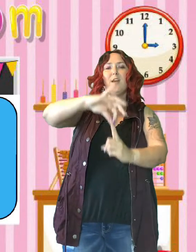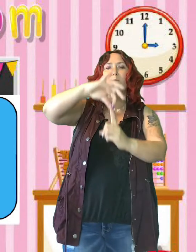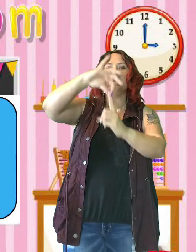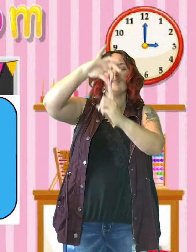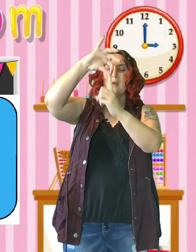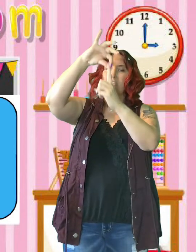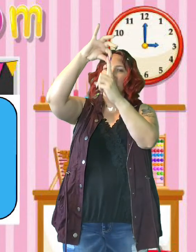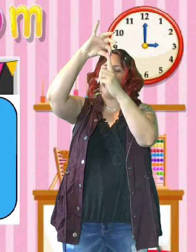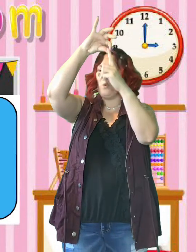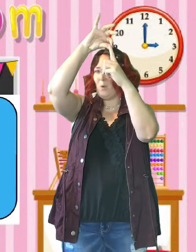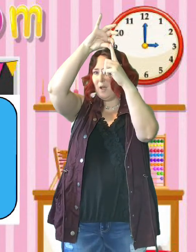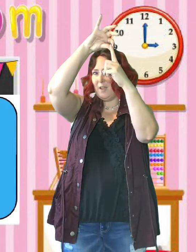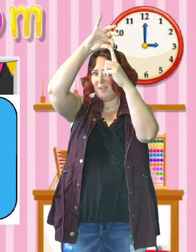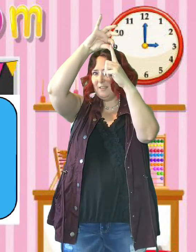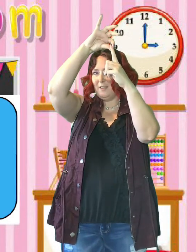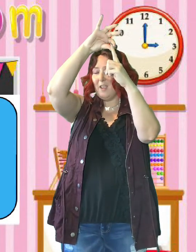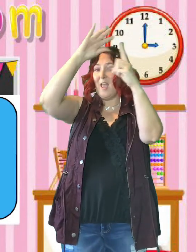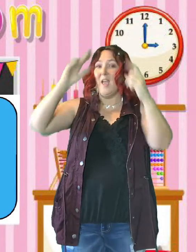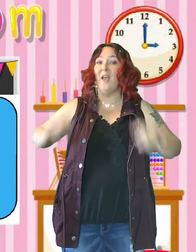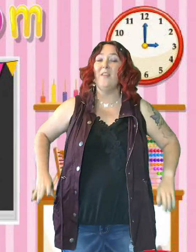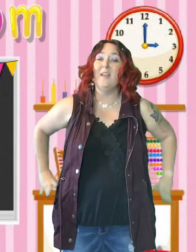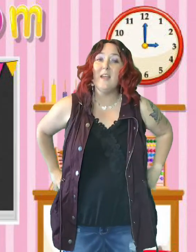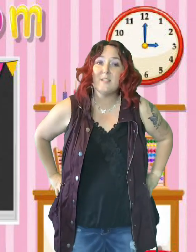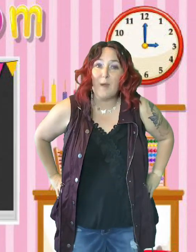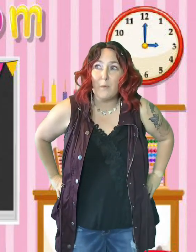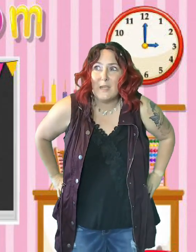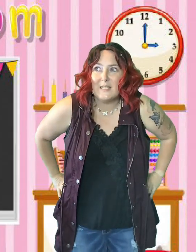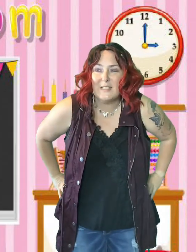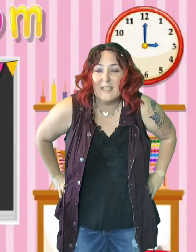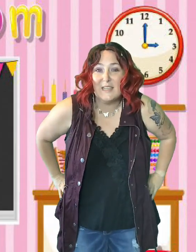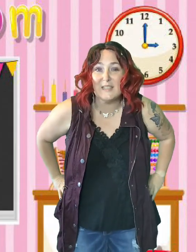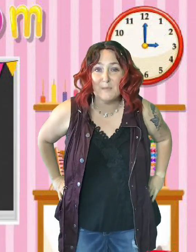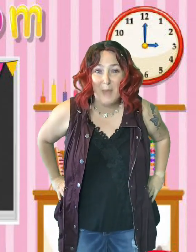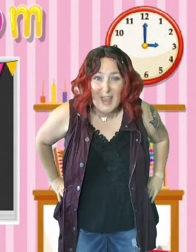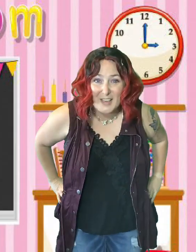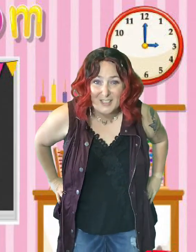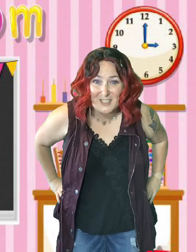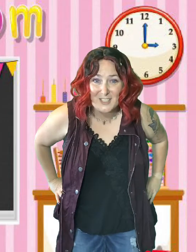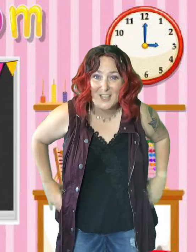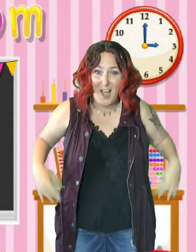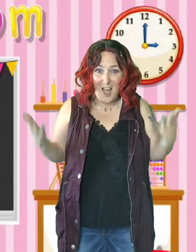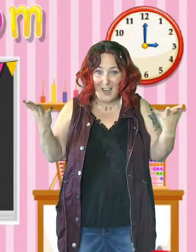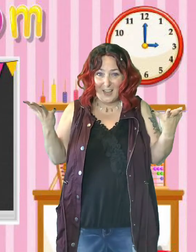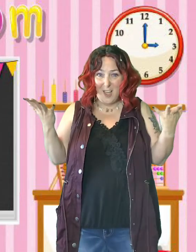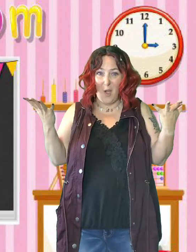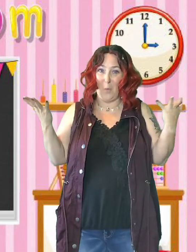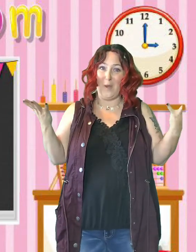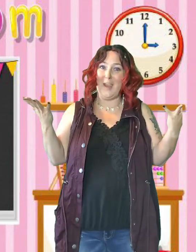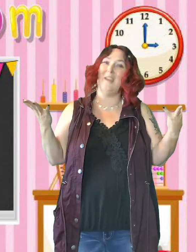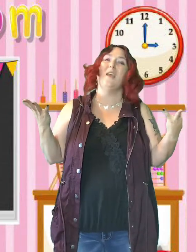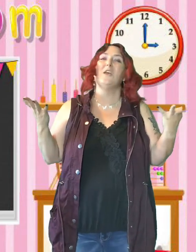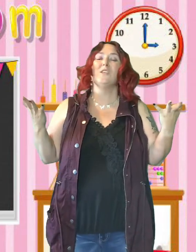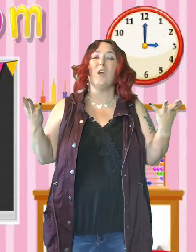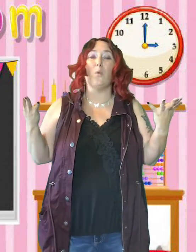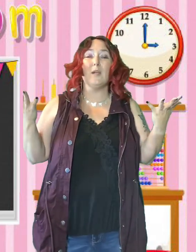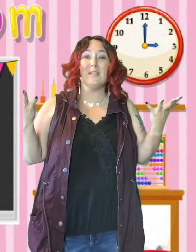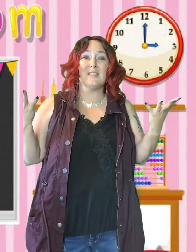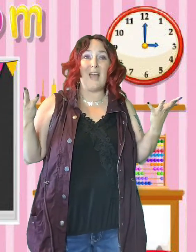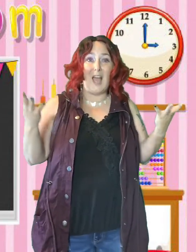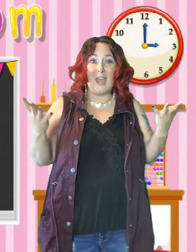special one. And the next part we get to sing in Spanish. I know, right? So we're gonna sign